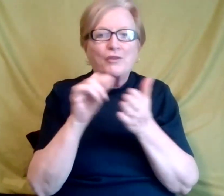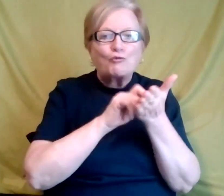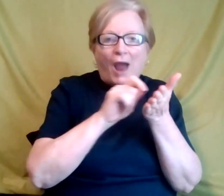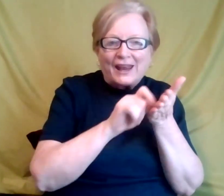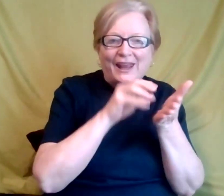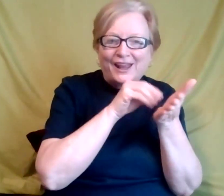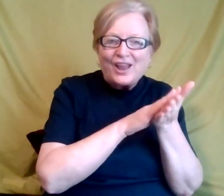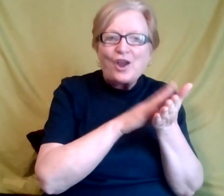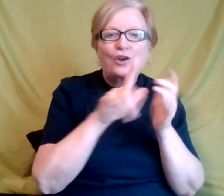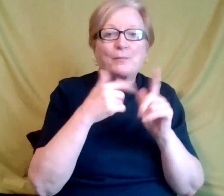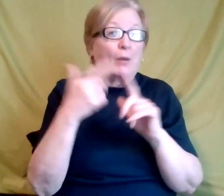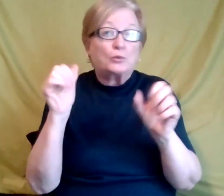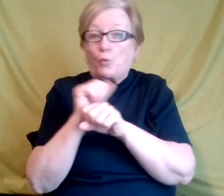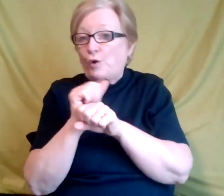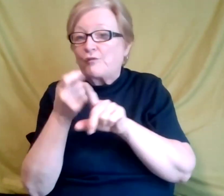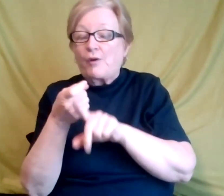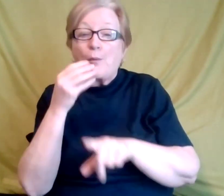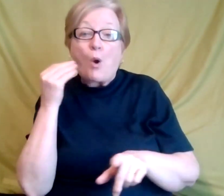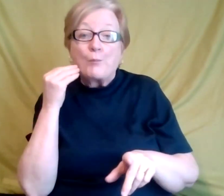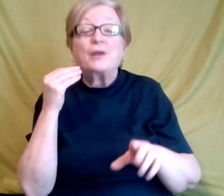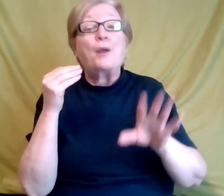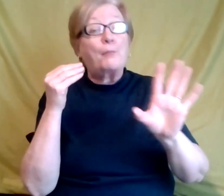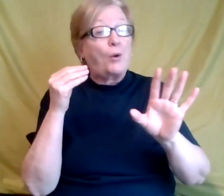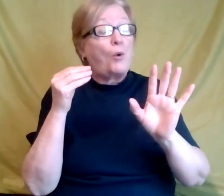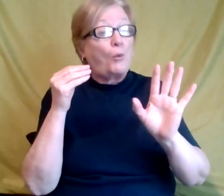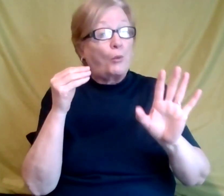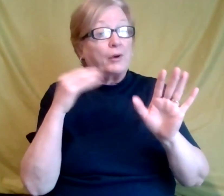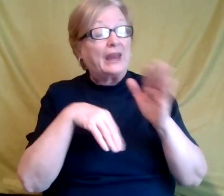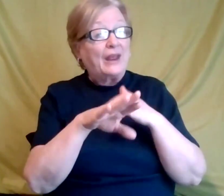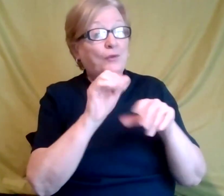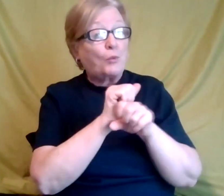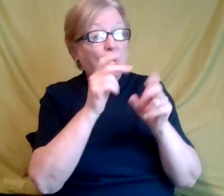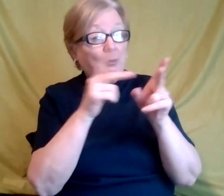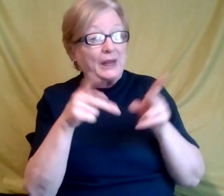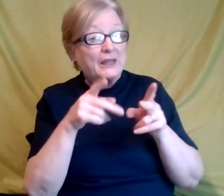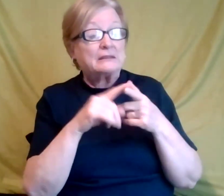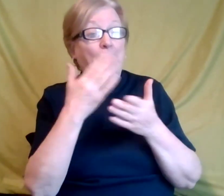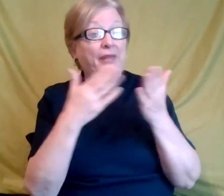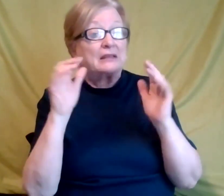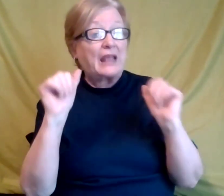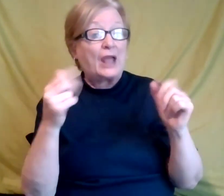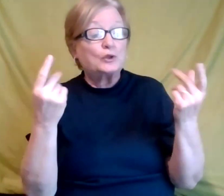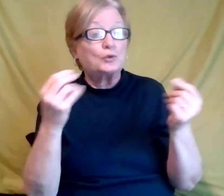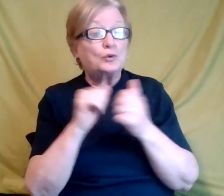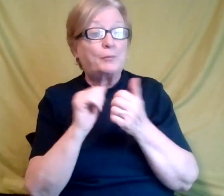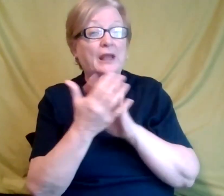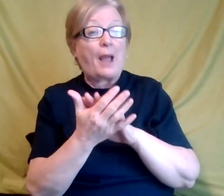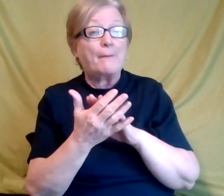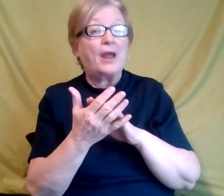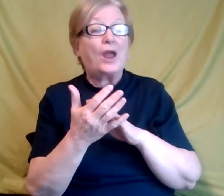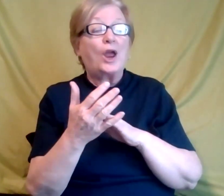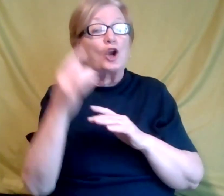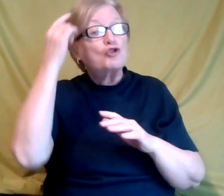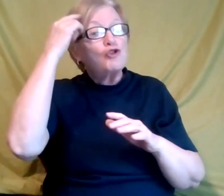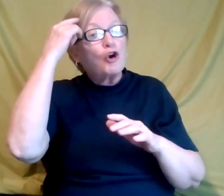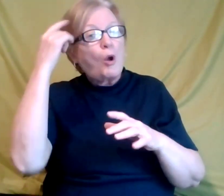work from home. But when we are in the workspace, some things that we can do to be neuro-inclusive would be